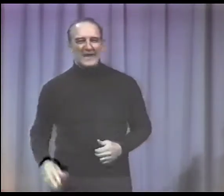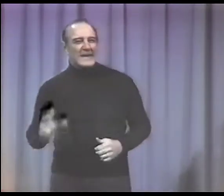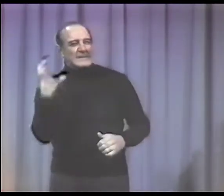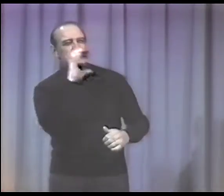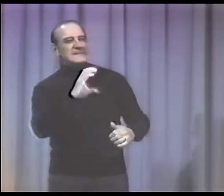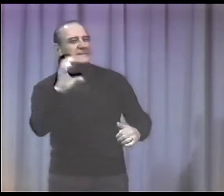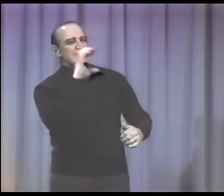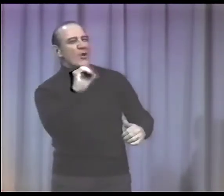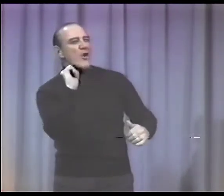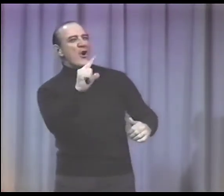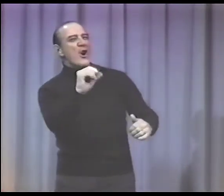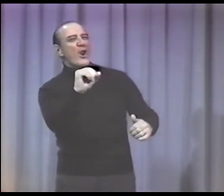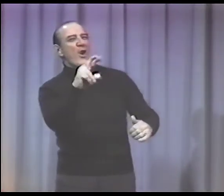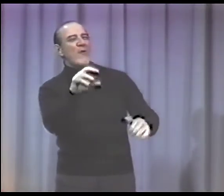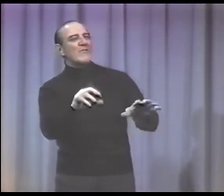tiger behind one of the doors.